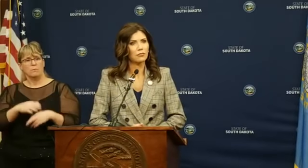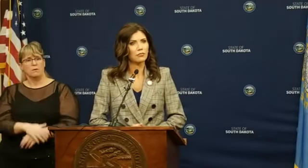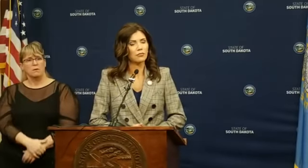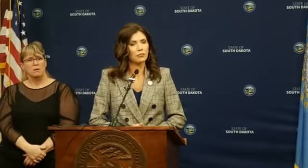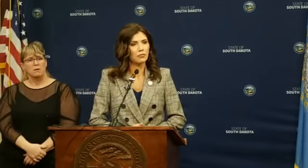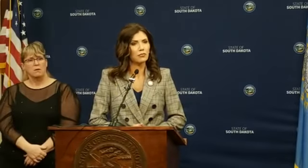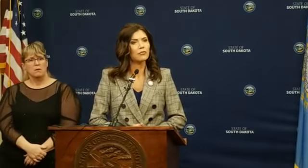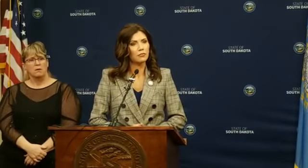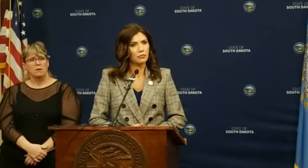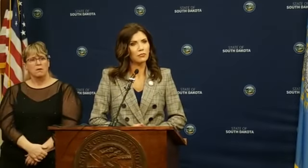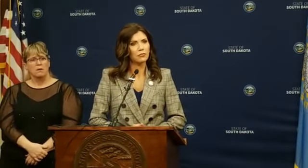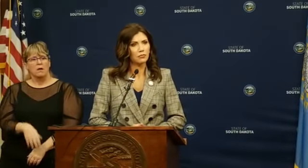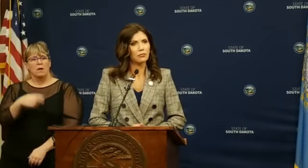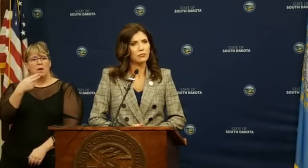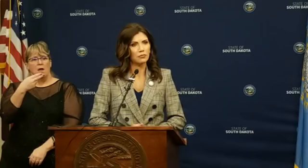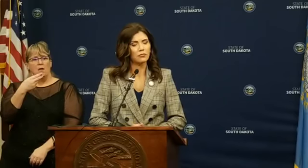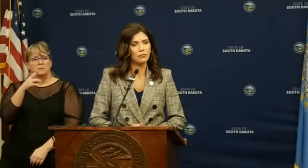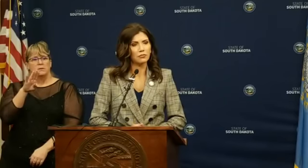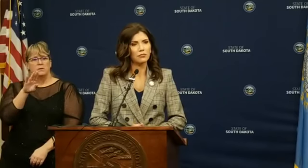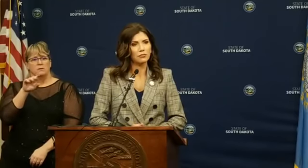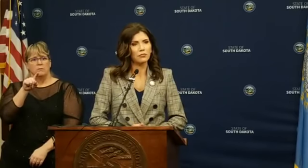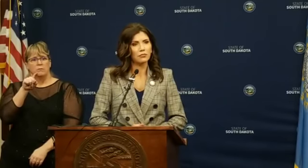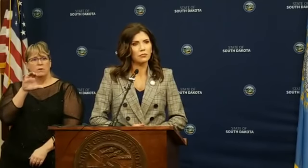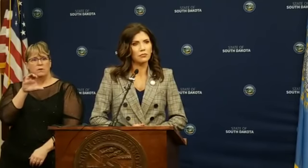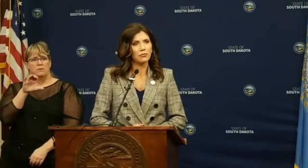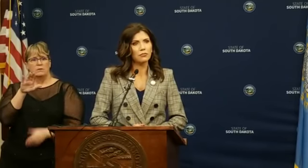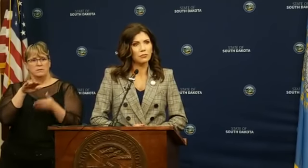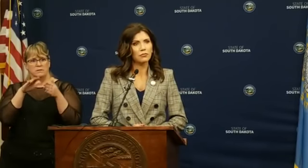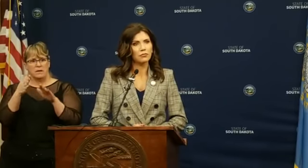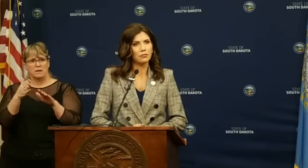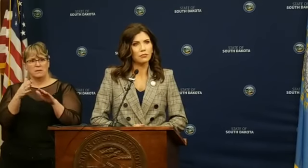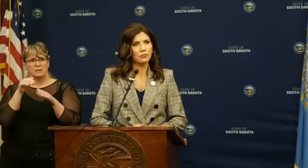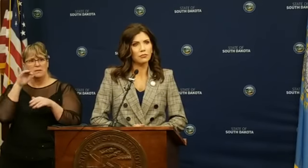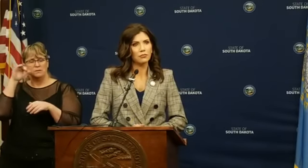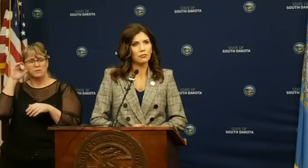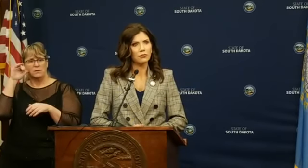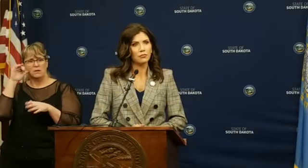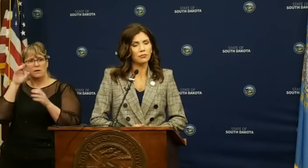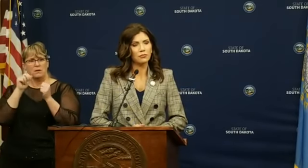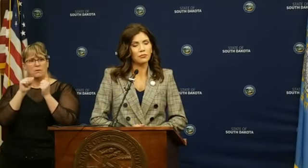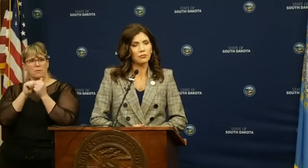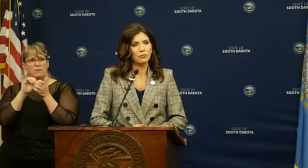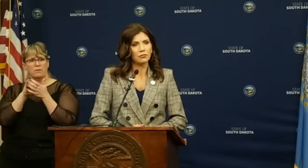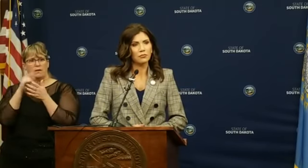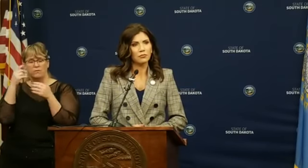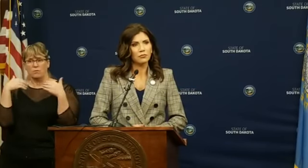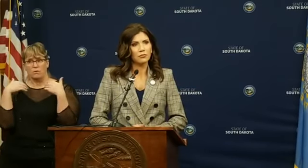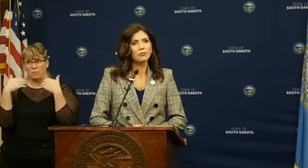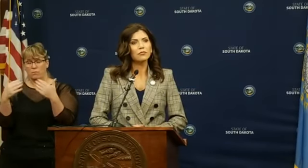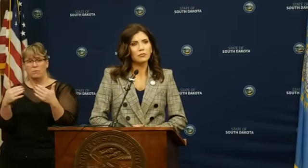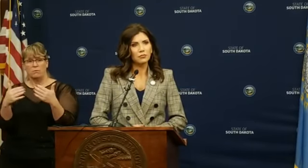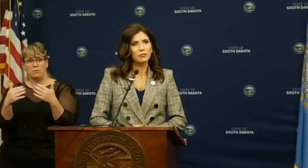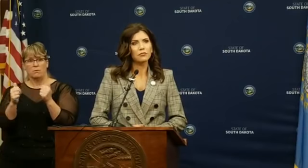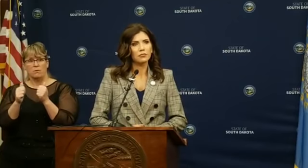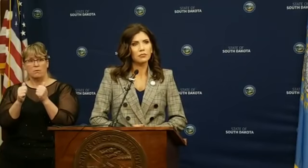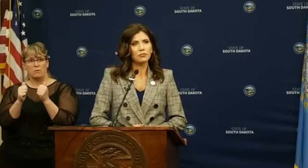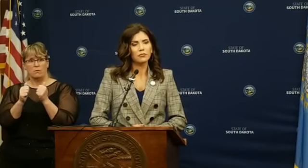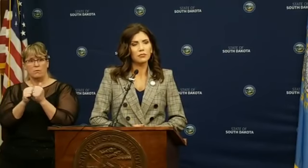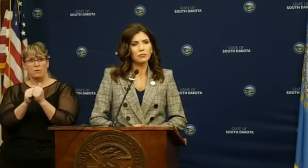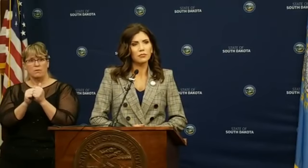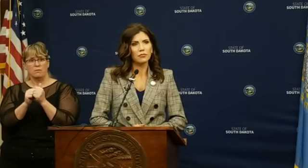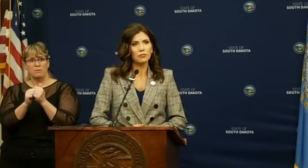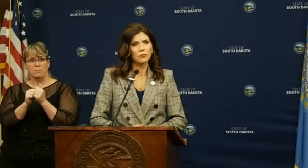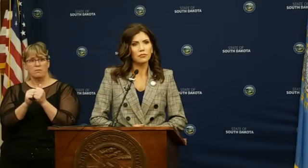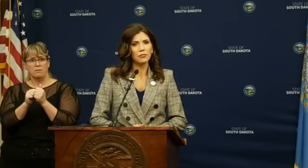House Bill 1100 obviously died yesterday. Plans going forward on, as of now, the Initiated Measure 26